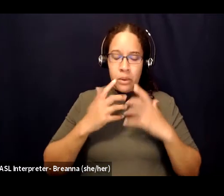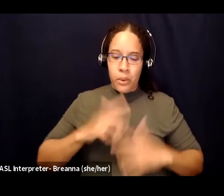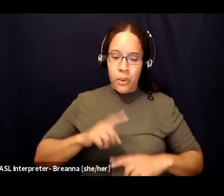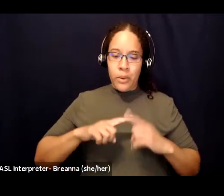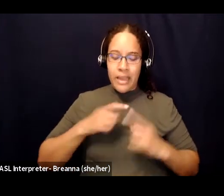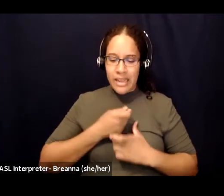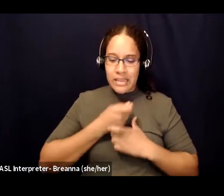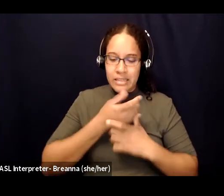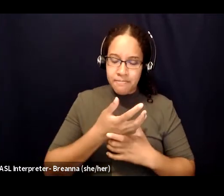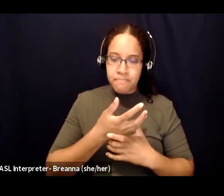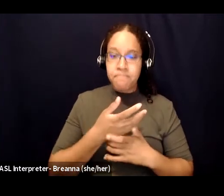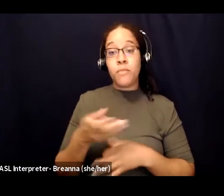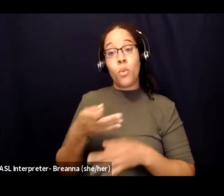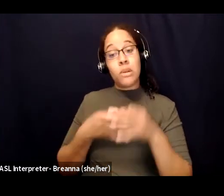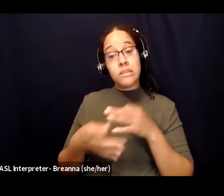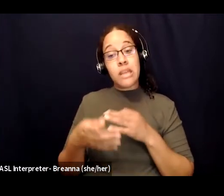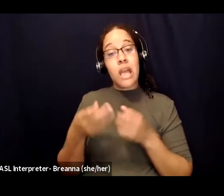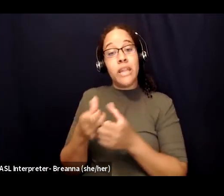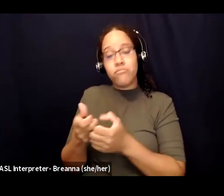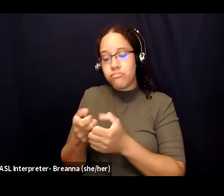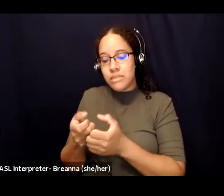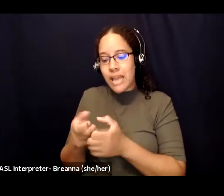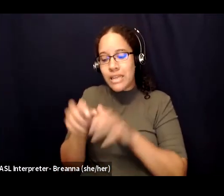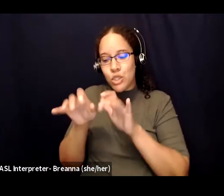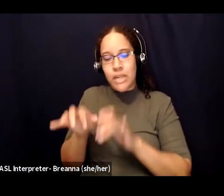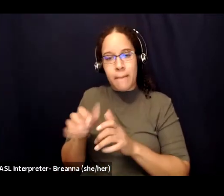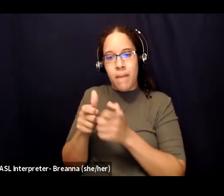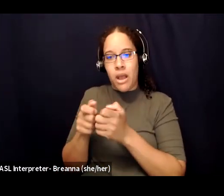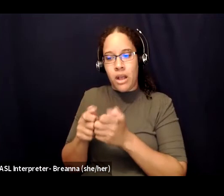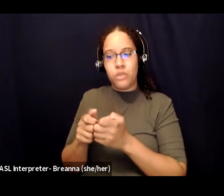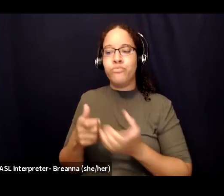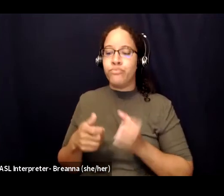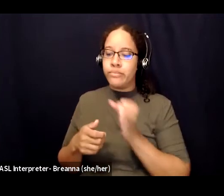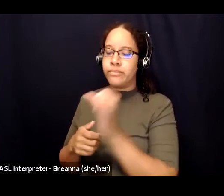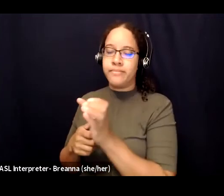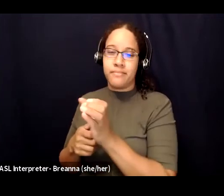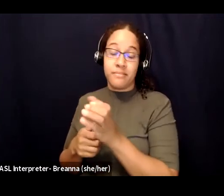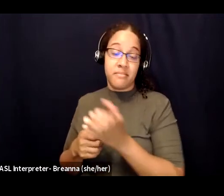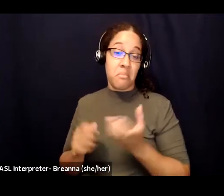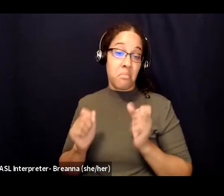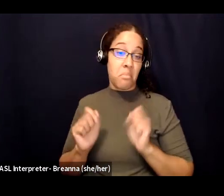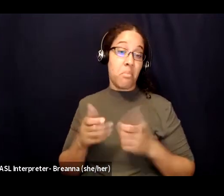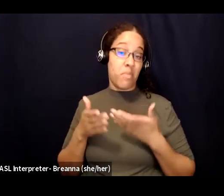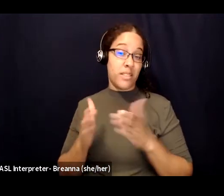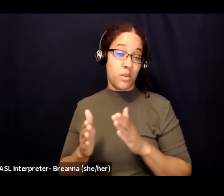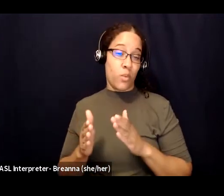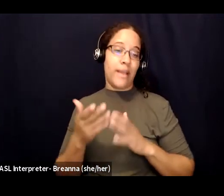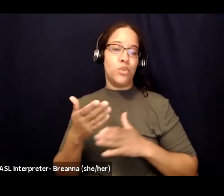um what i was trying to communicate and then they so that can kind of be a way to um so there's a lot of different